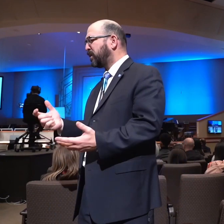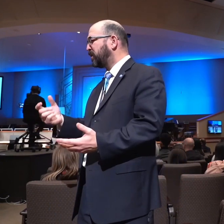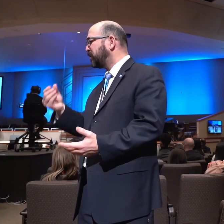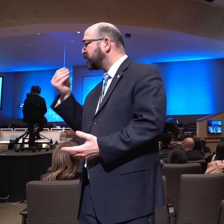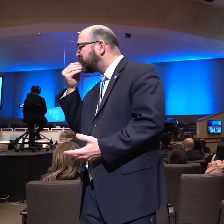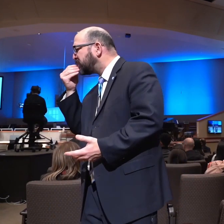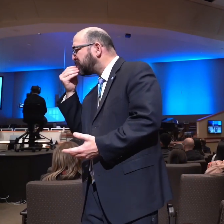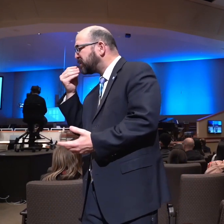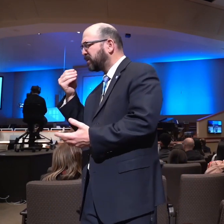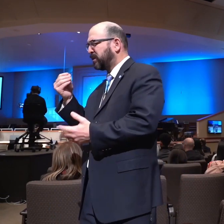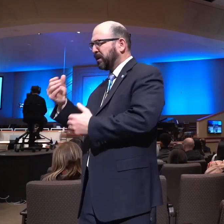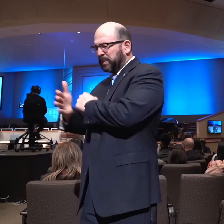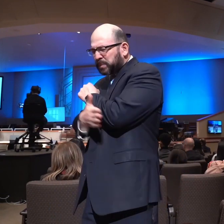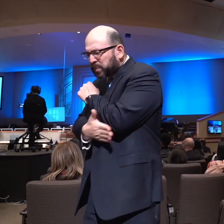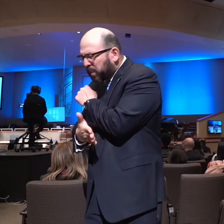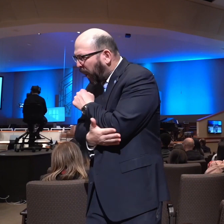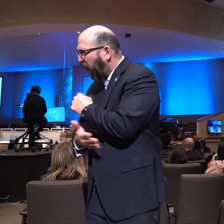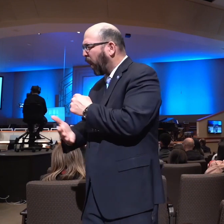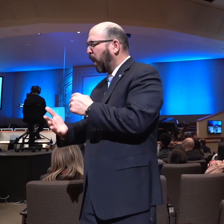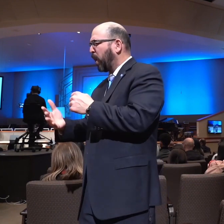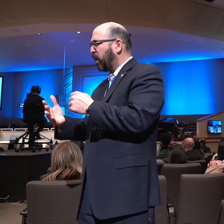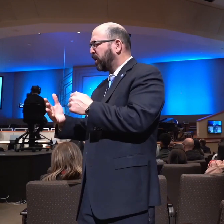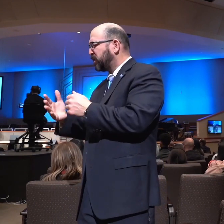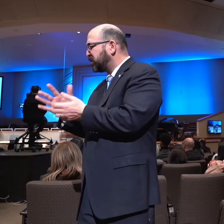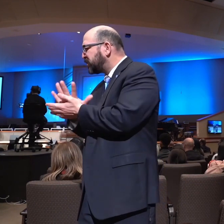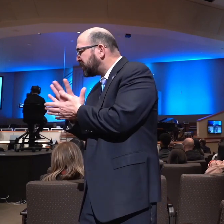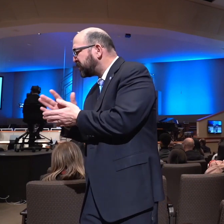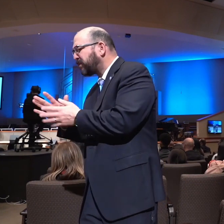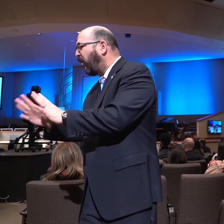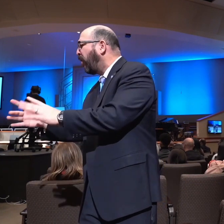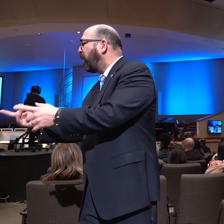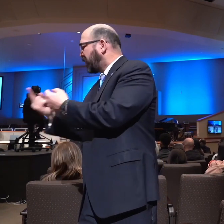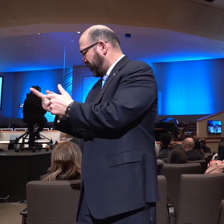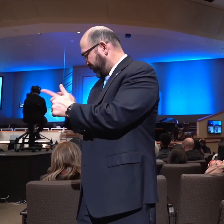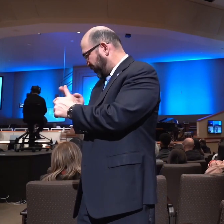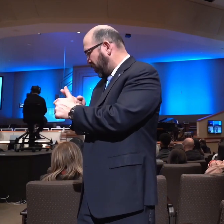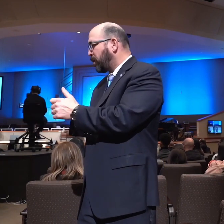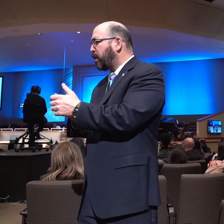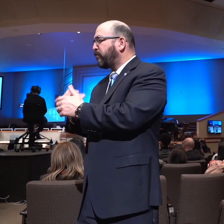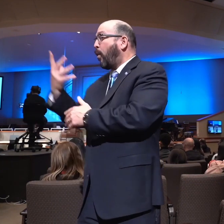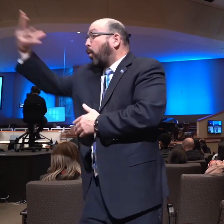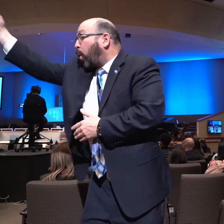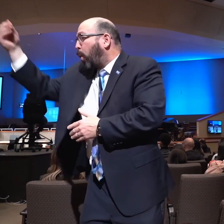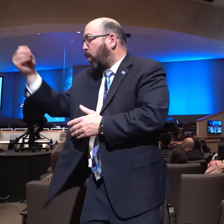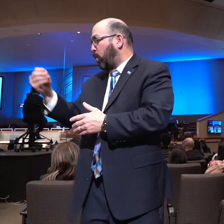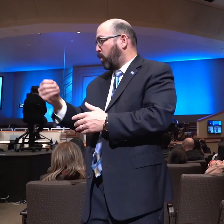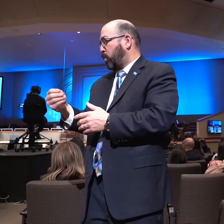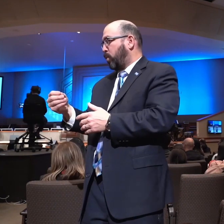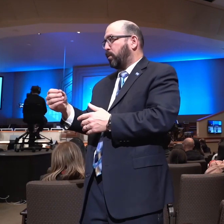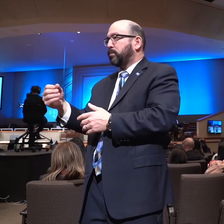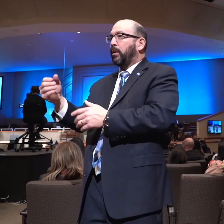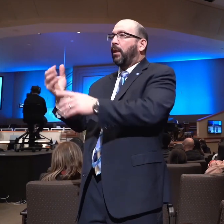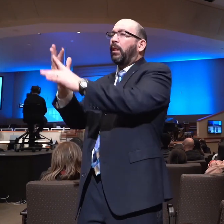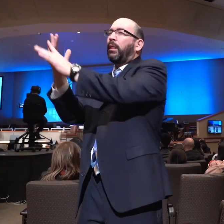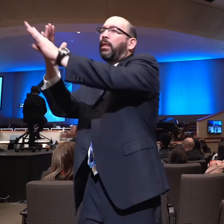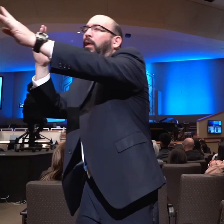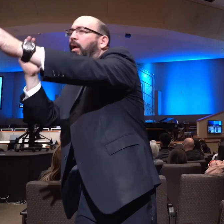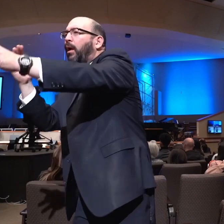First of all, come first. Come first here. Before you go to the welfare line, before you go to Facebook and complain,